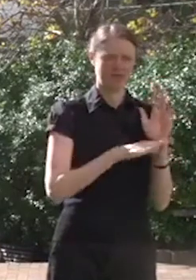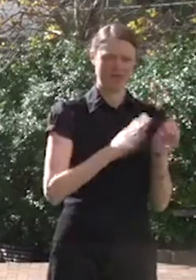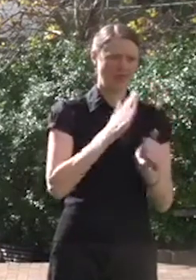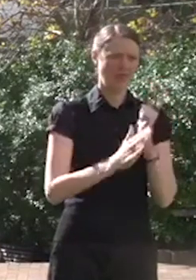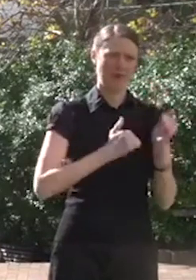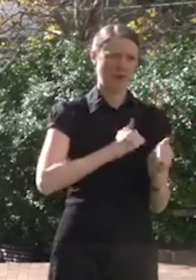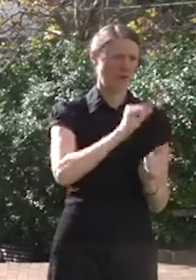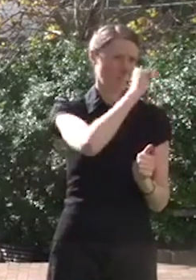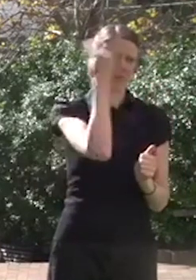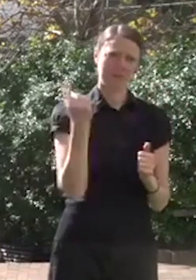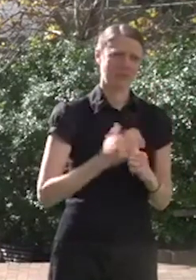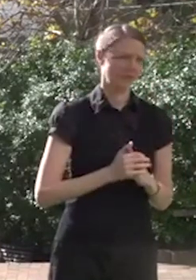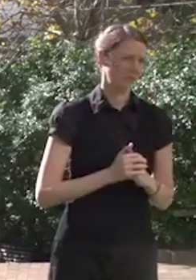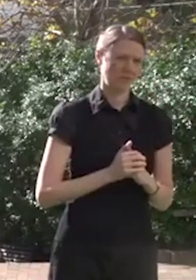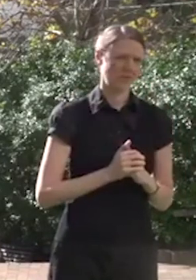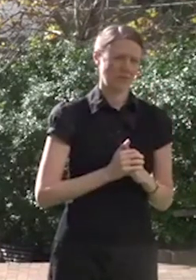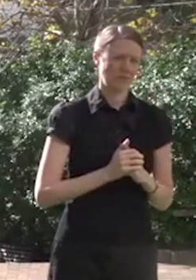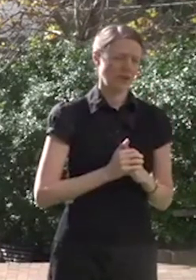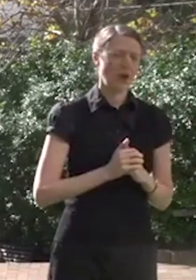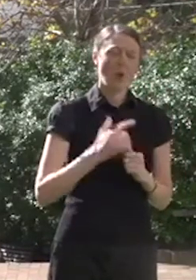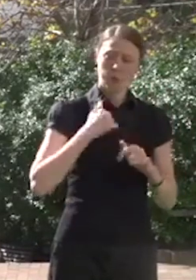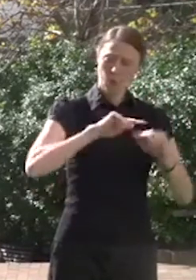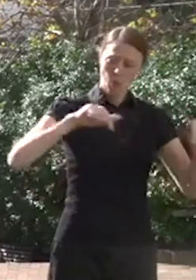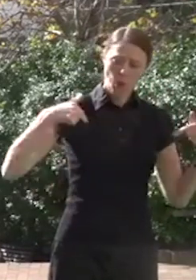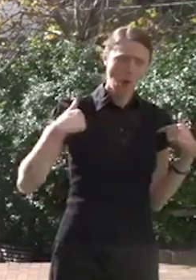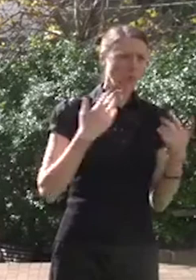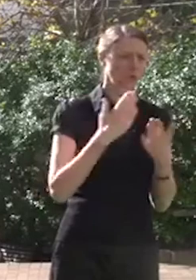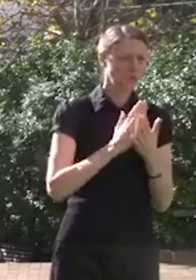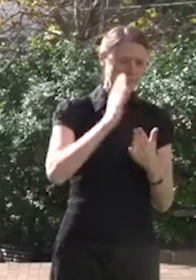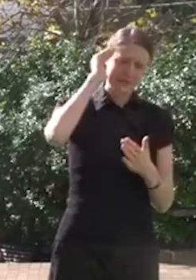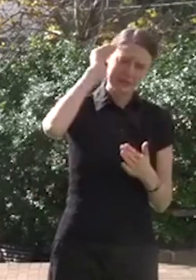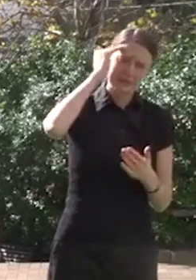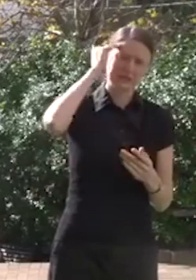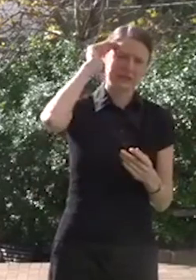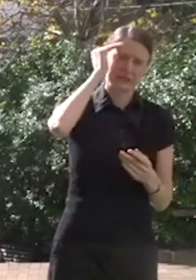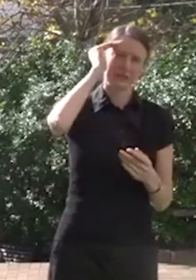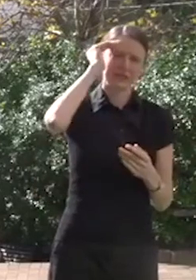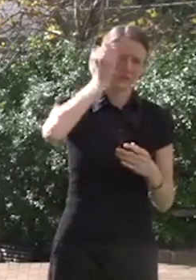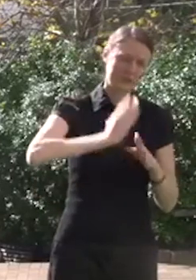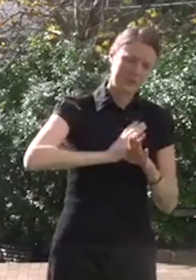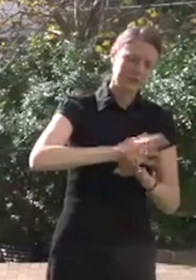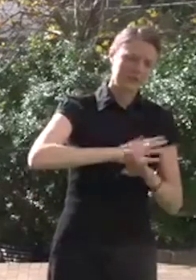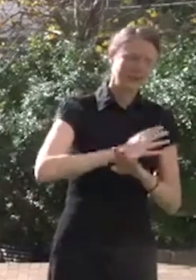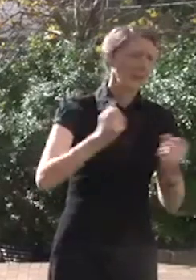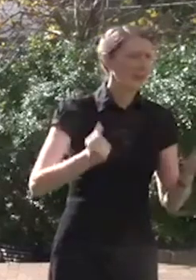that all of us have given up so much and worked so hard in order to make sure that we get on top of the virus.